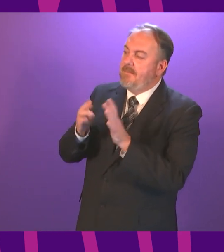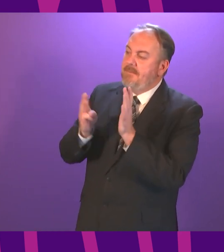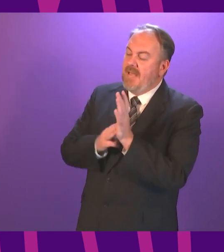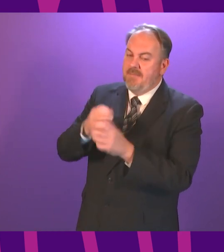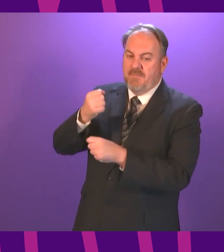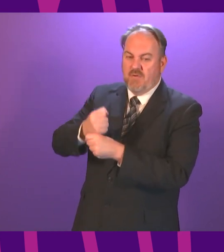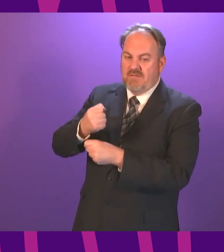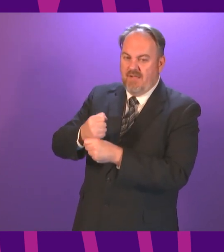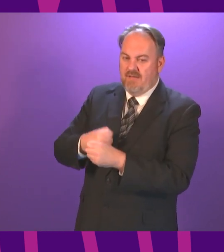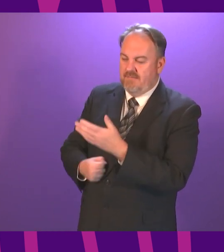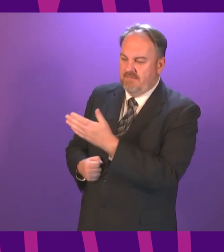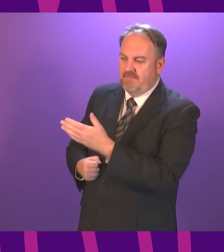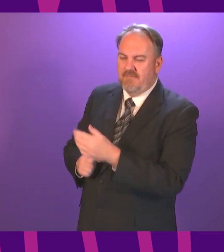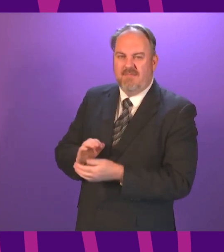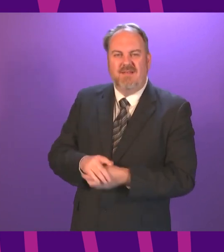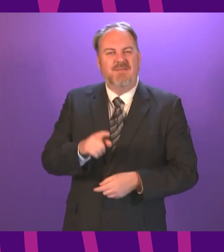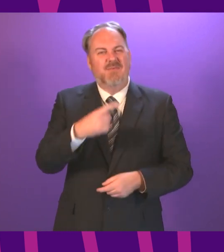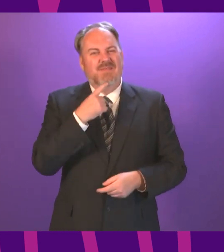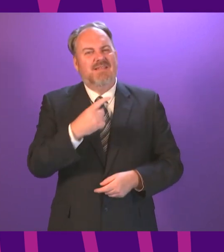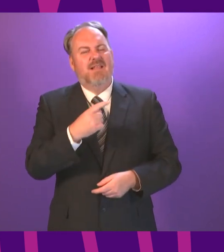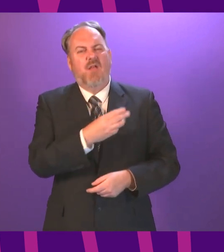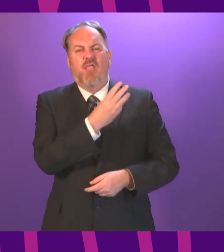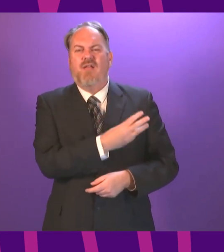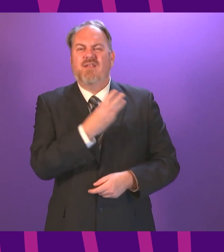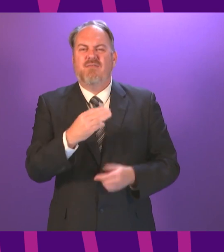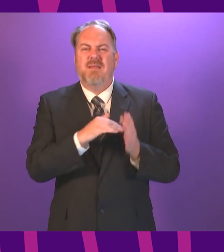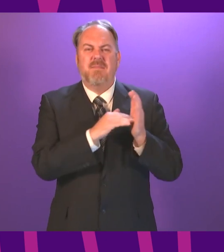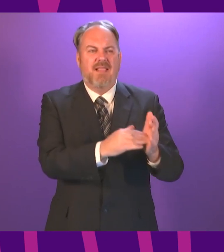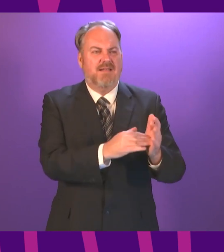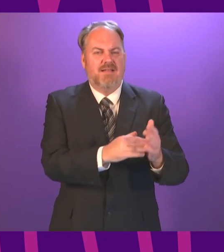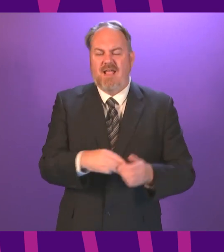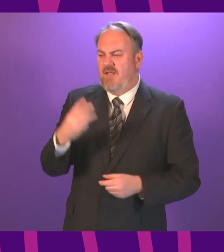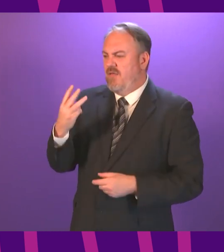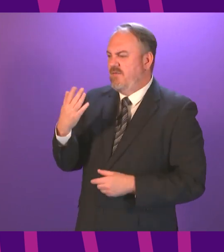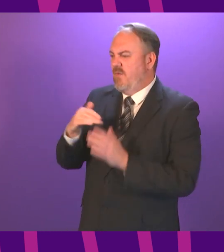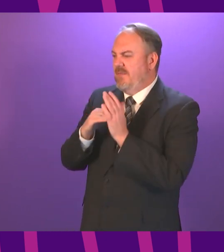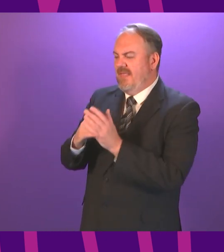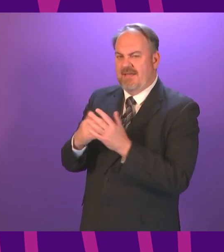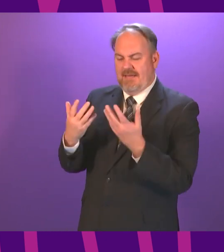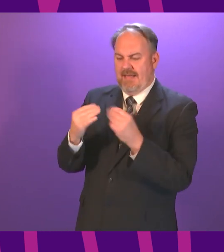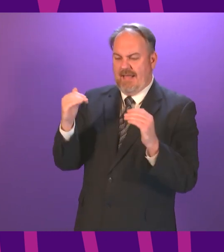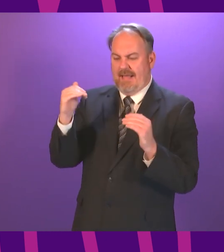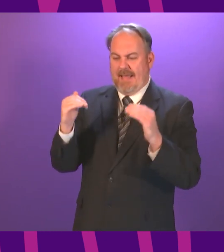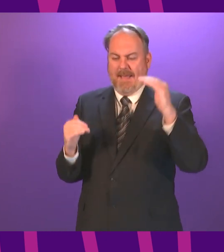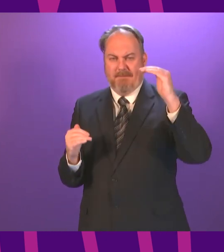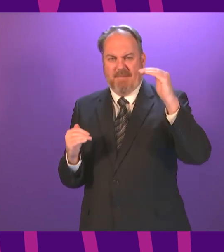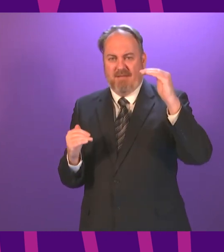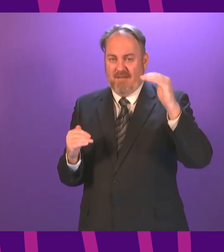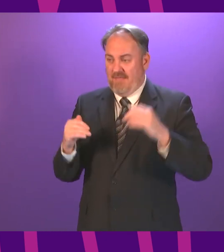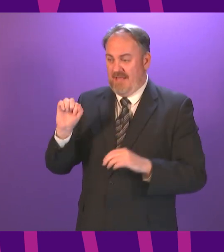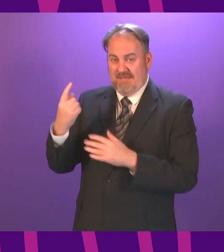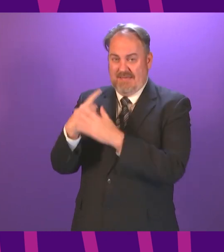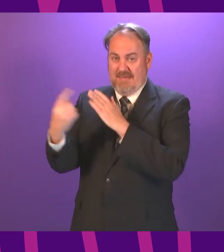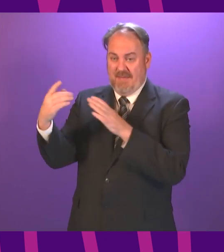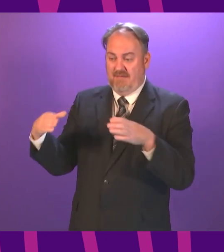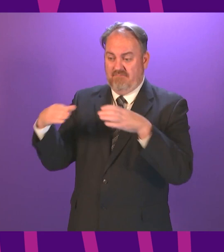Thank you, Minister. But obviously you're talking about £33 million and there's a £54 million gap, what the Audit Scotland said. I just want to remind you that there's no